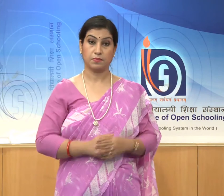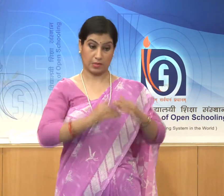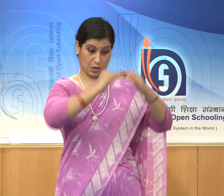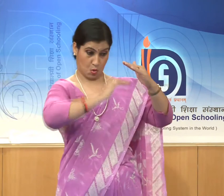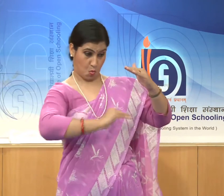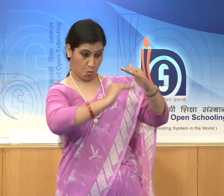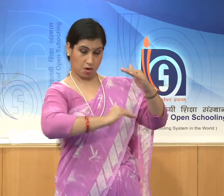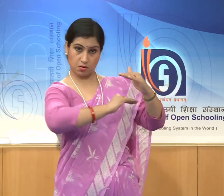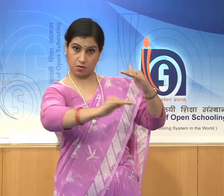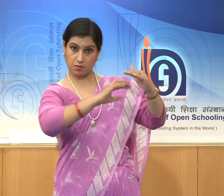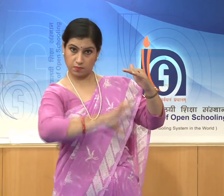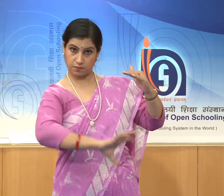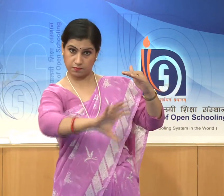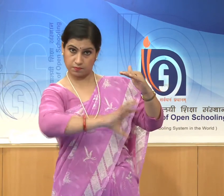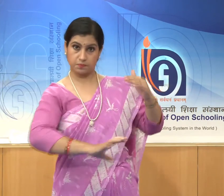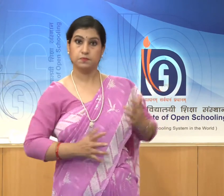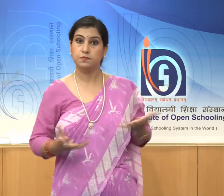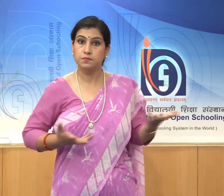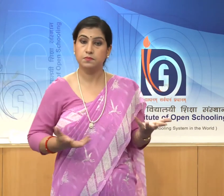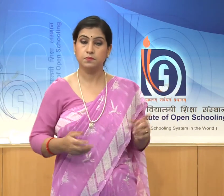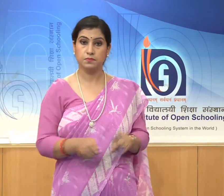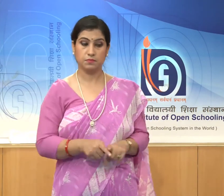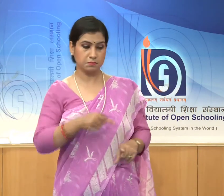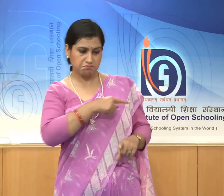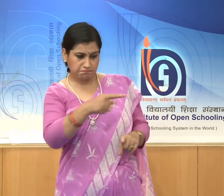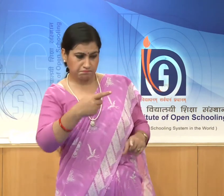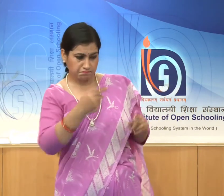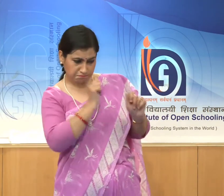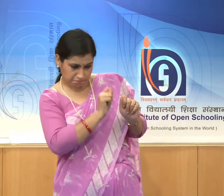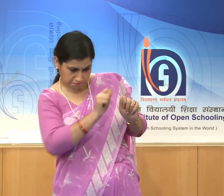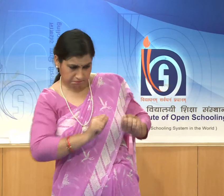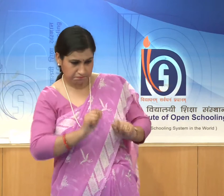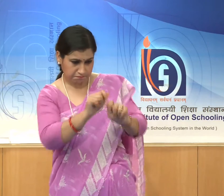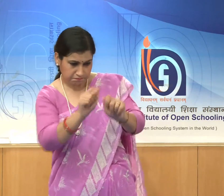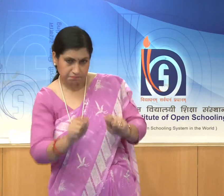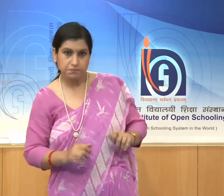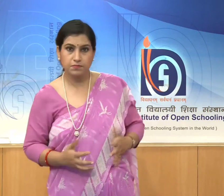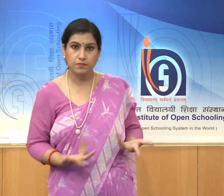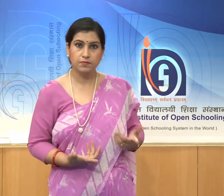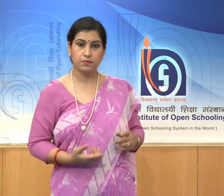of the composition, the life shown